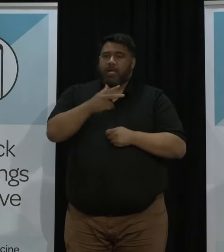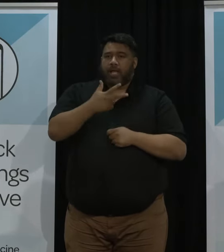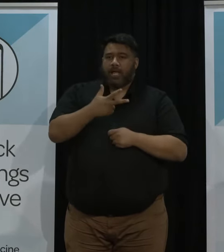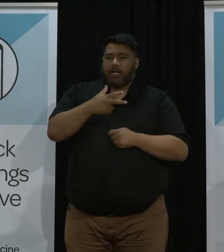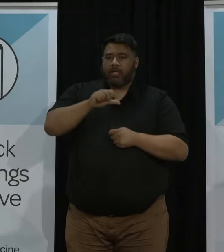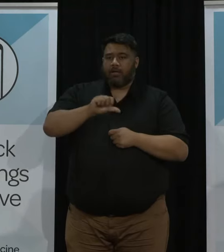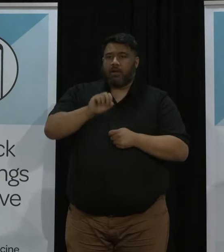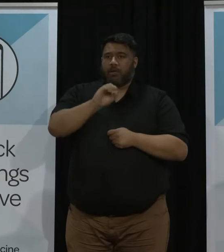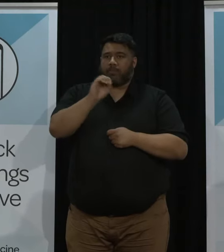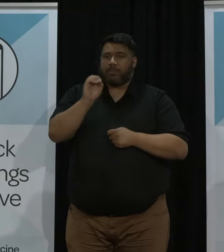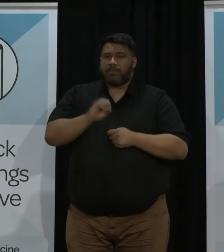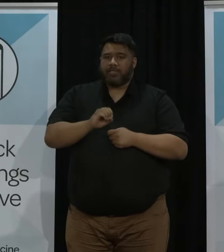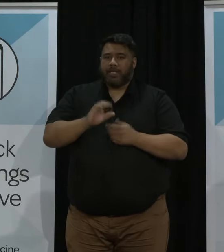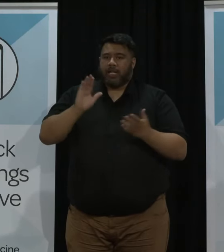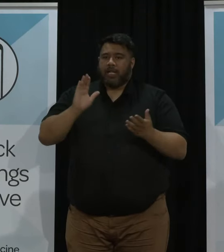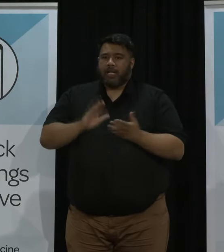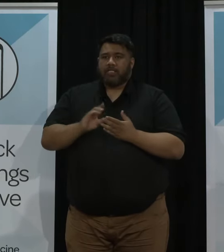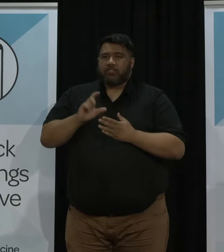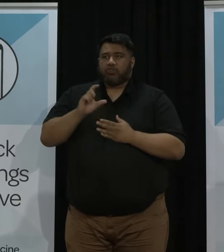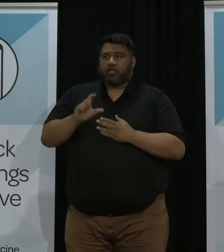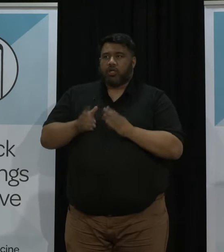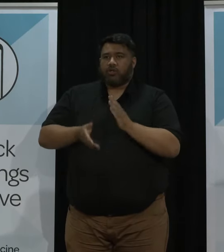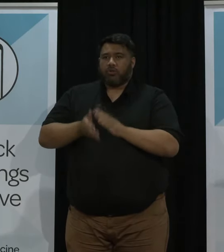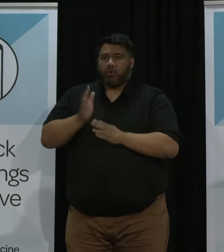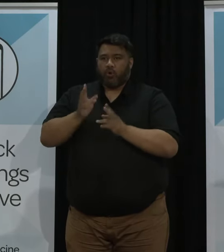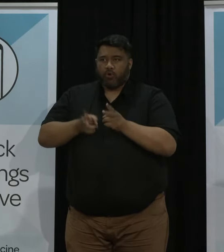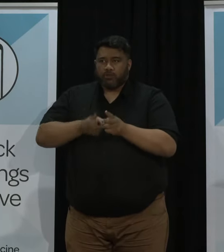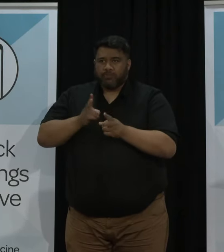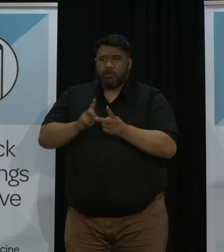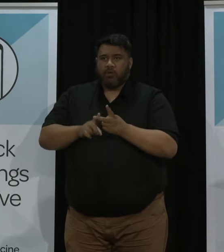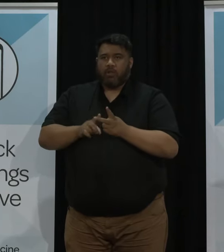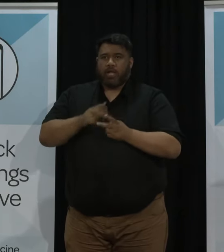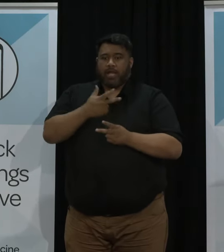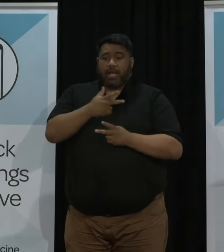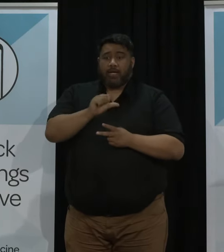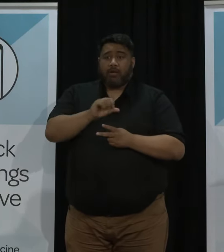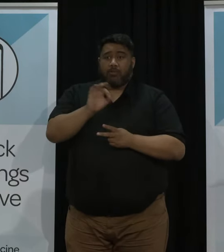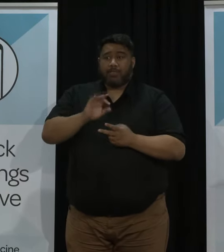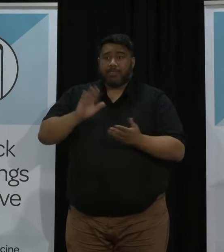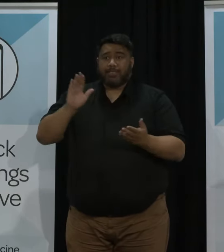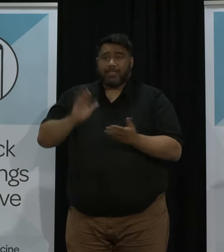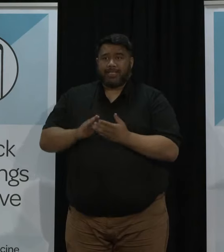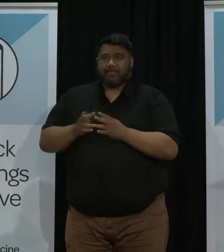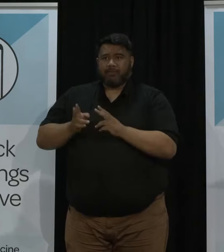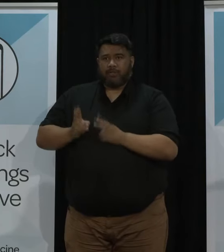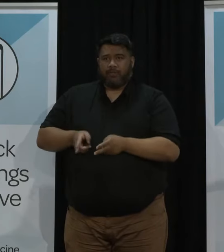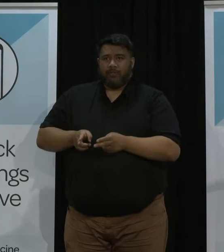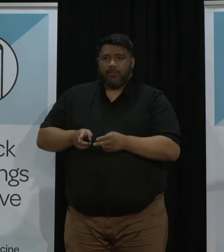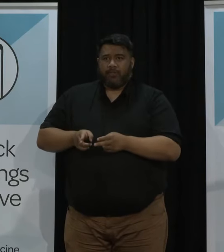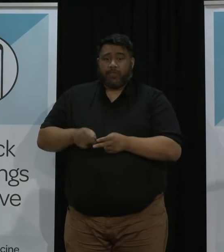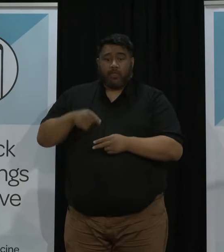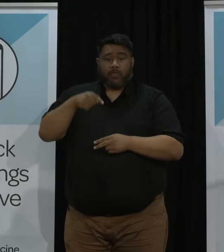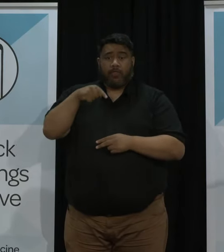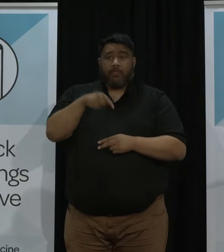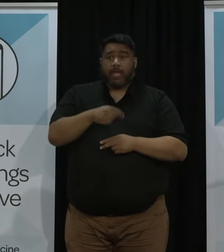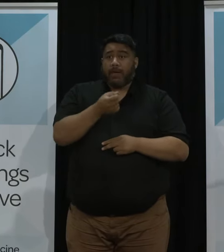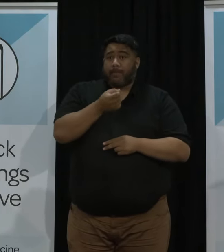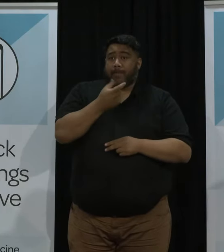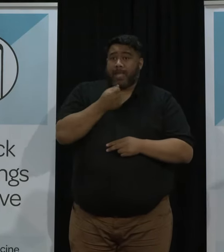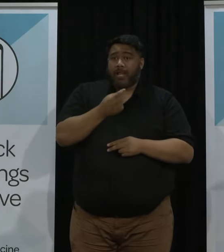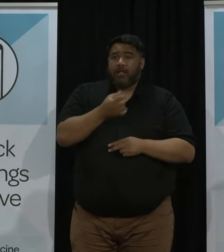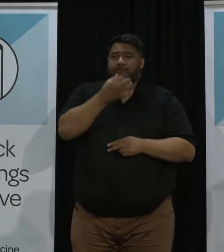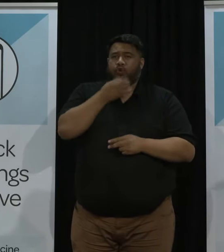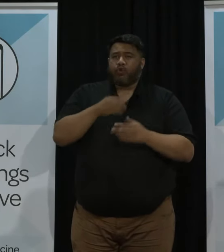hospitalisation and death in simple terms this drug taken orally over the course of a few days